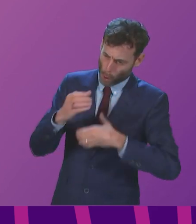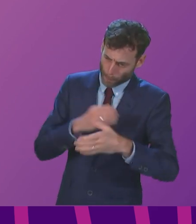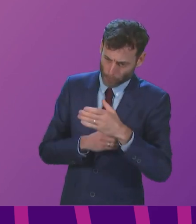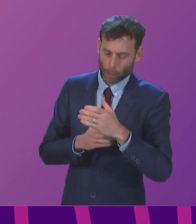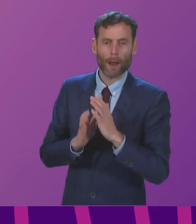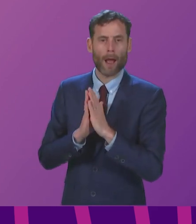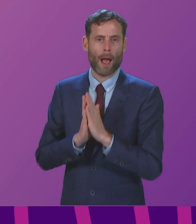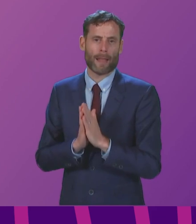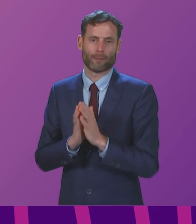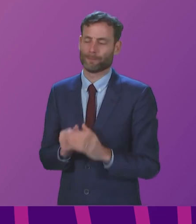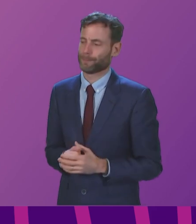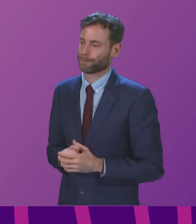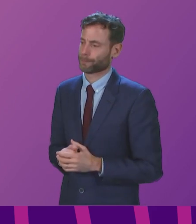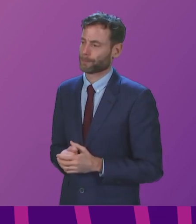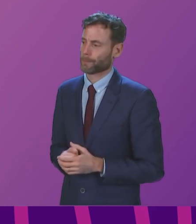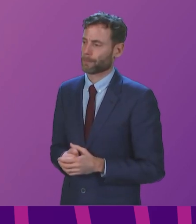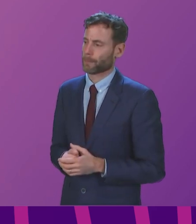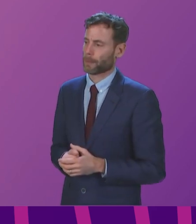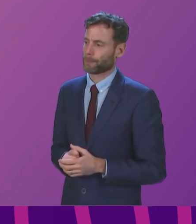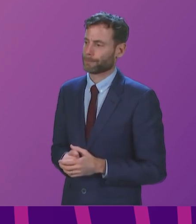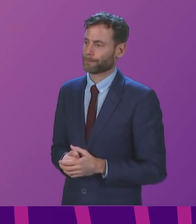Thank you Thank Rev. Uri thicker.τη